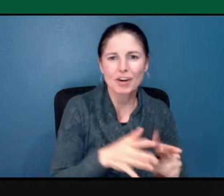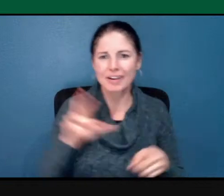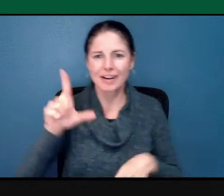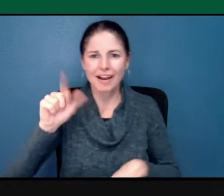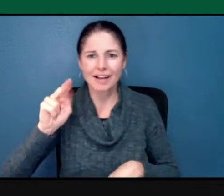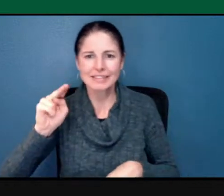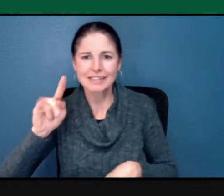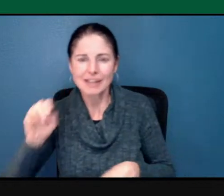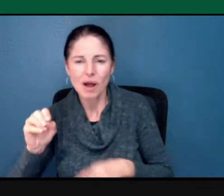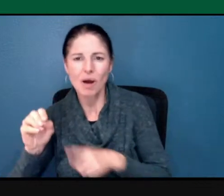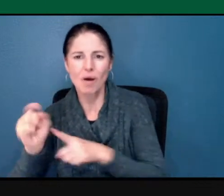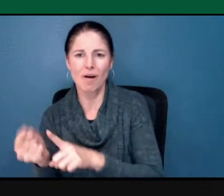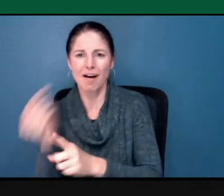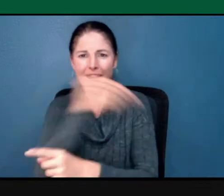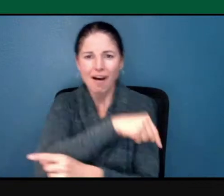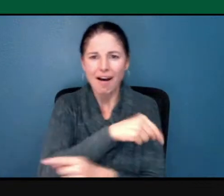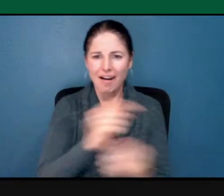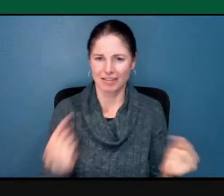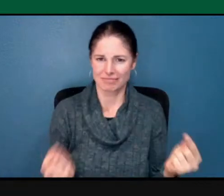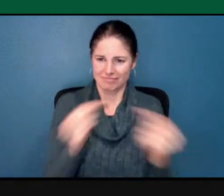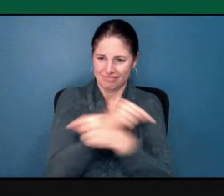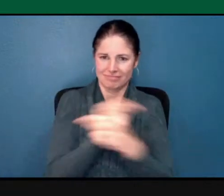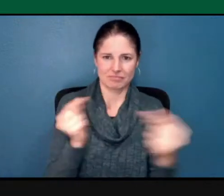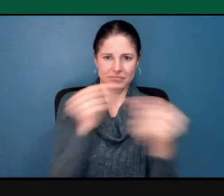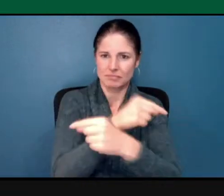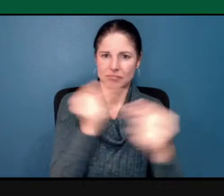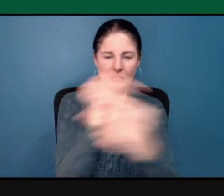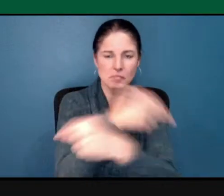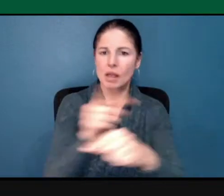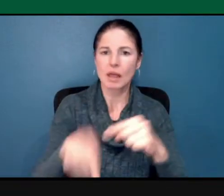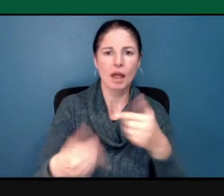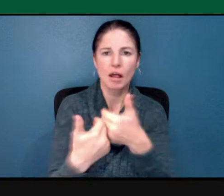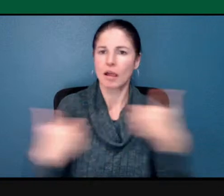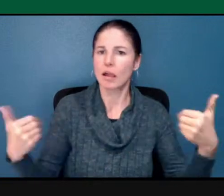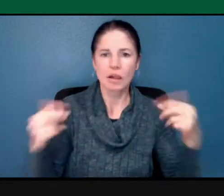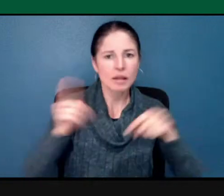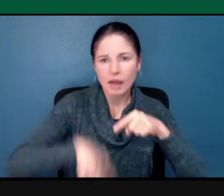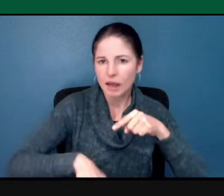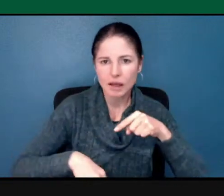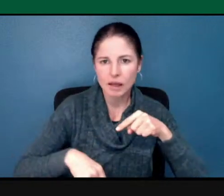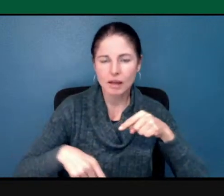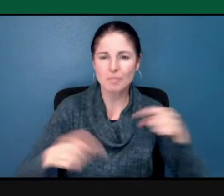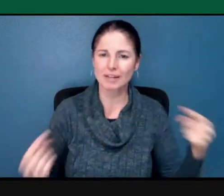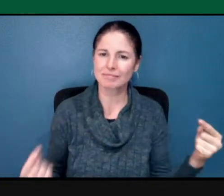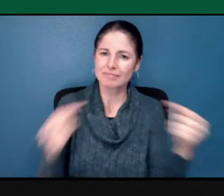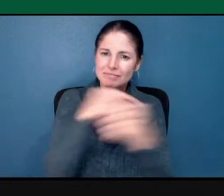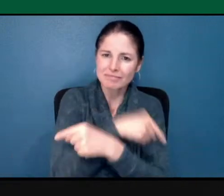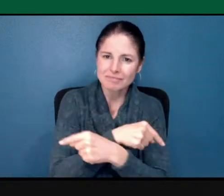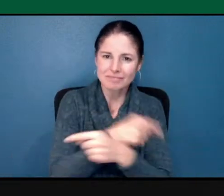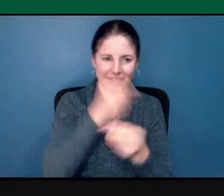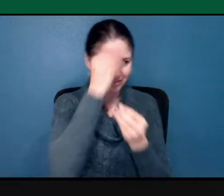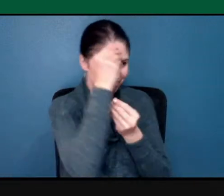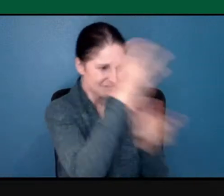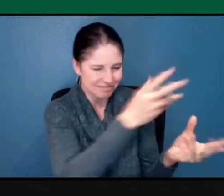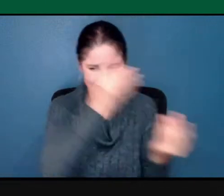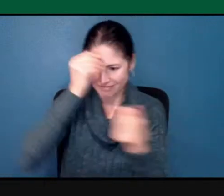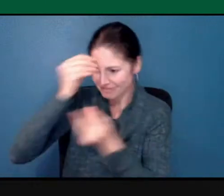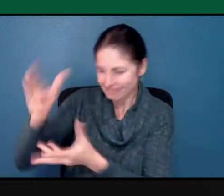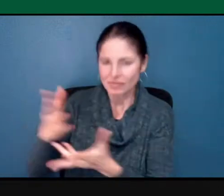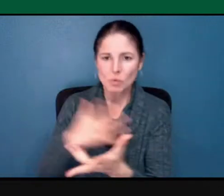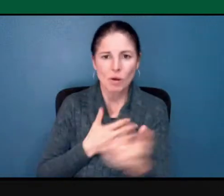and the Latina to the African-American. That we are going to stand with each other